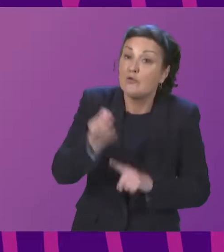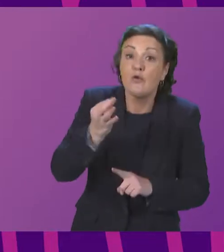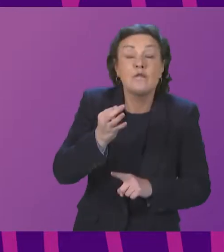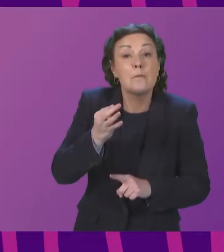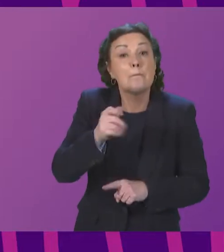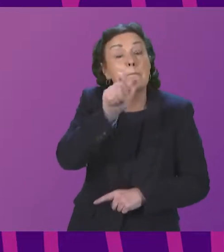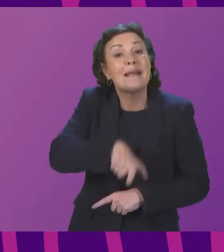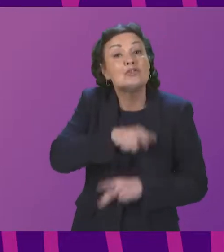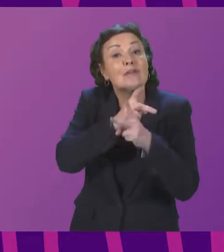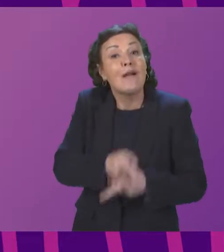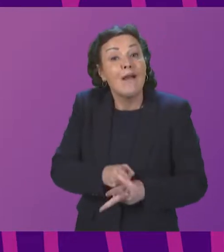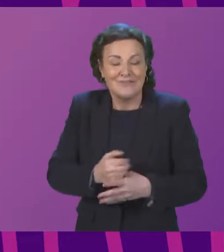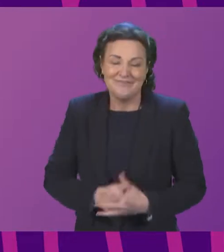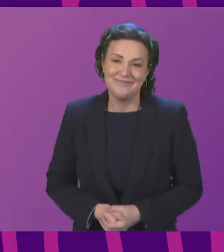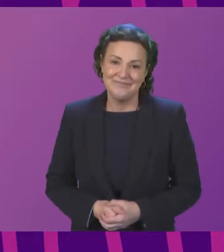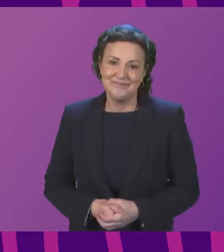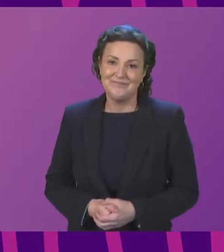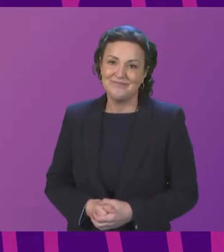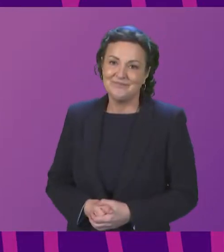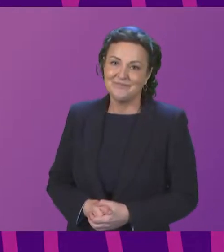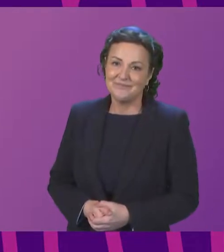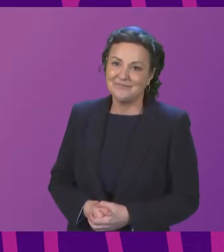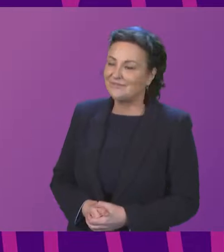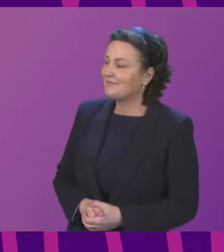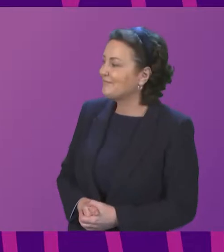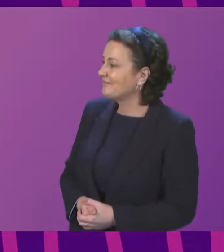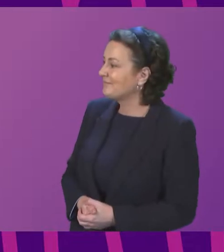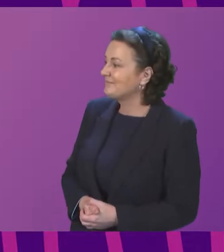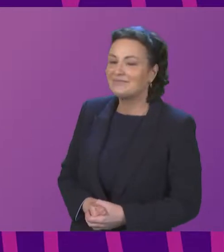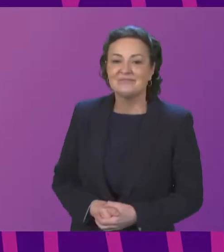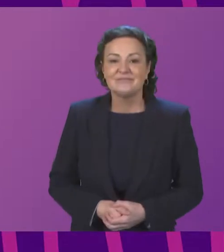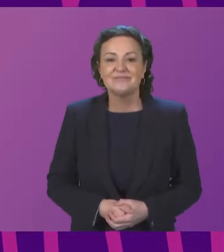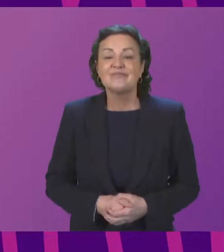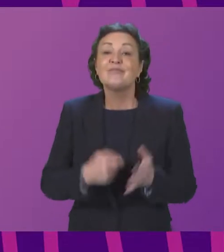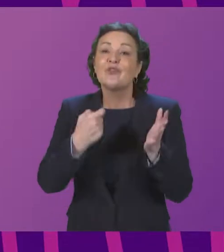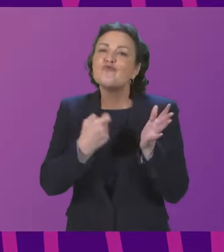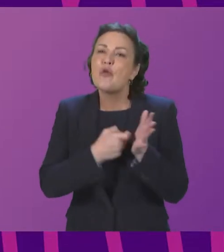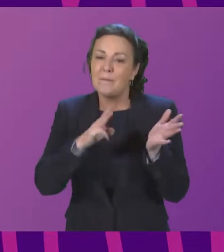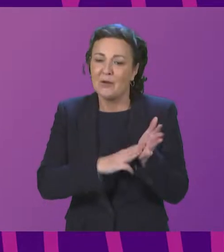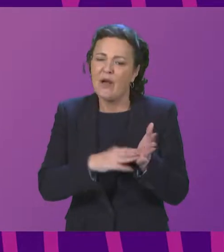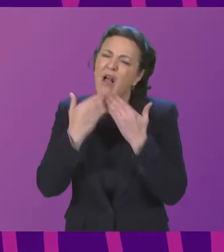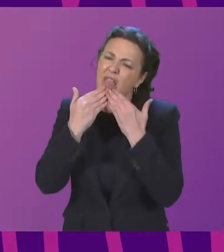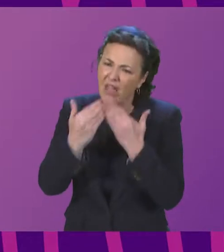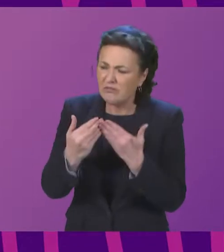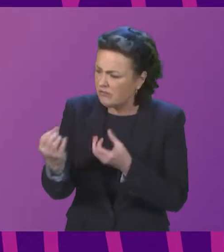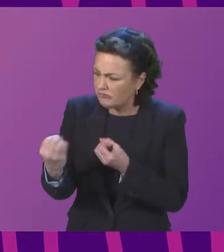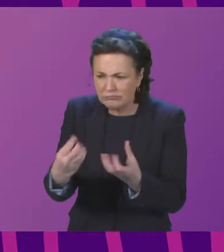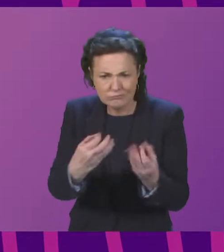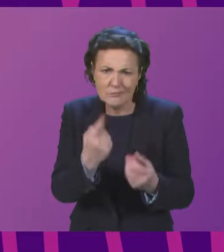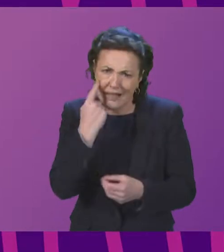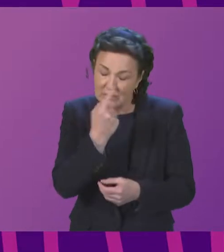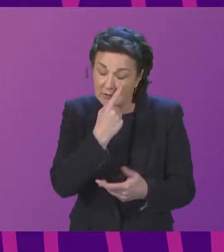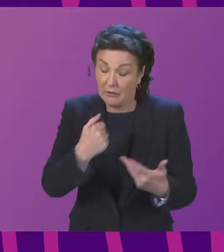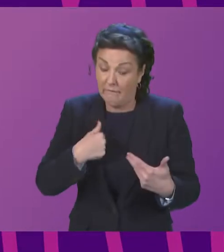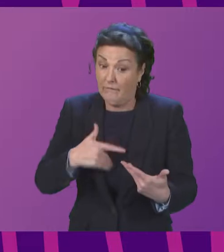Ruth McGuire thank you I am thankful for for the evidence that we've been given it's certainly been um